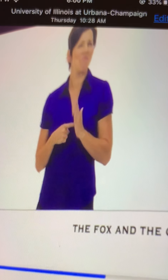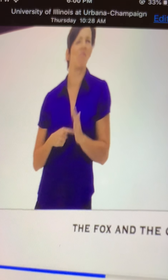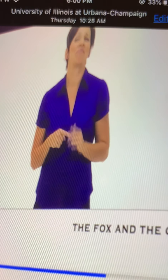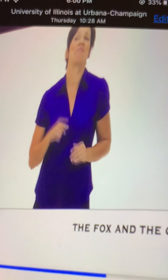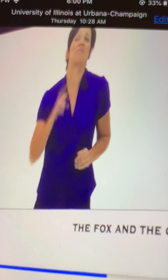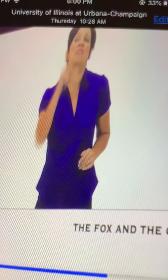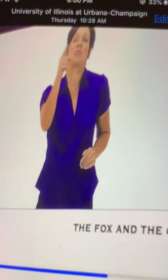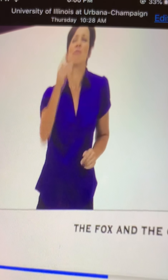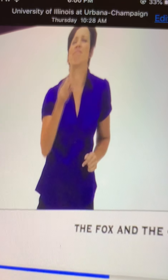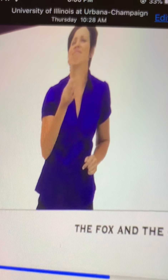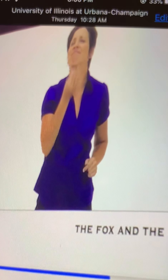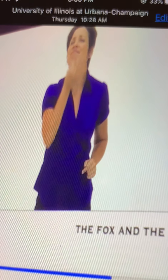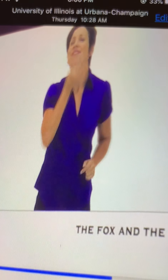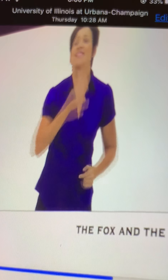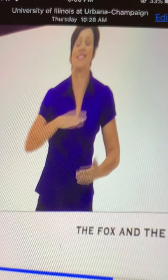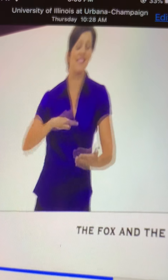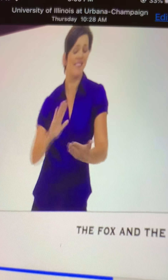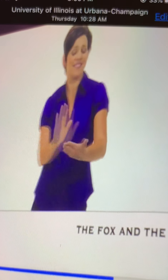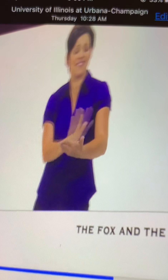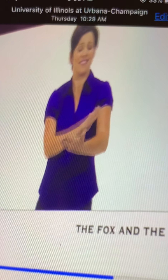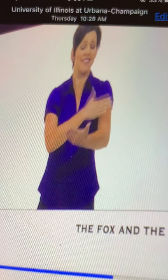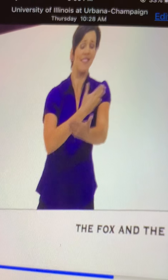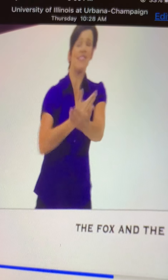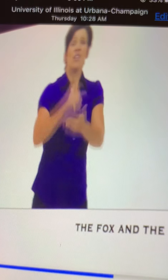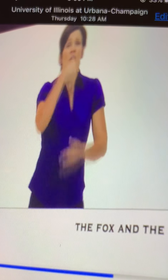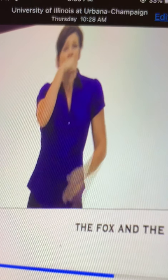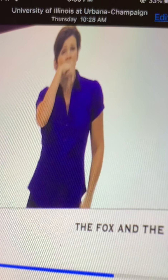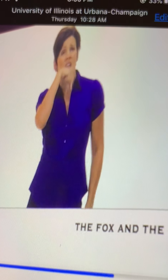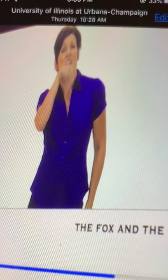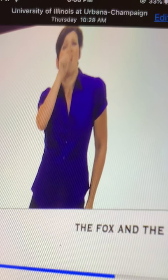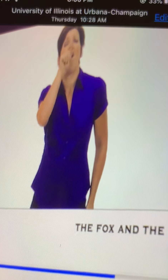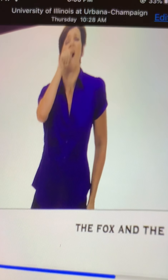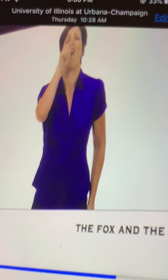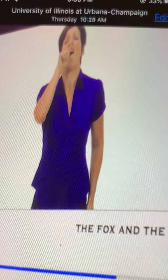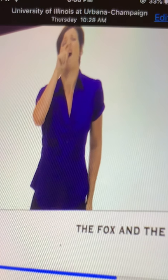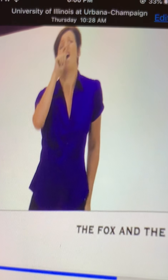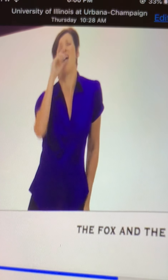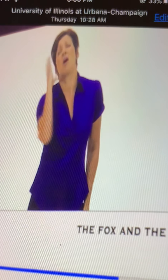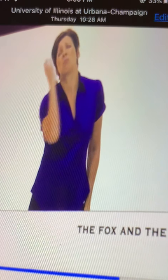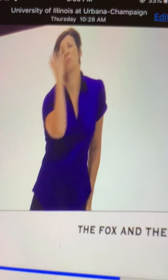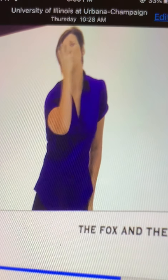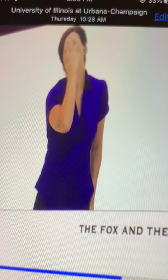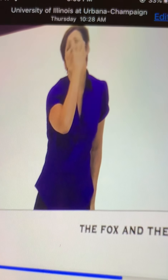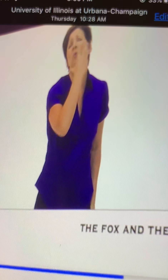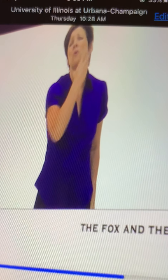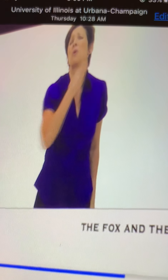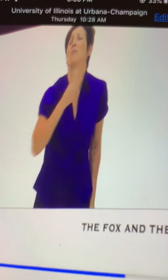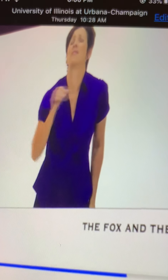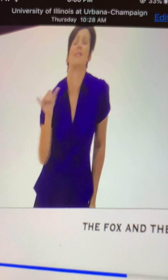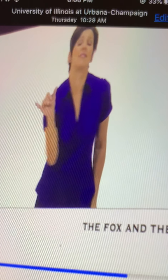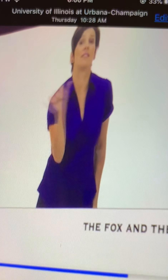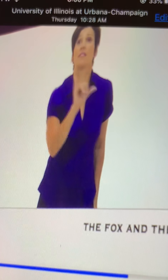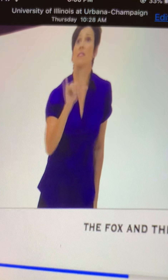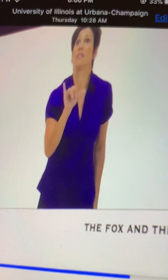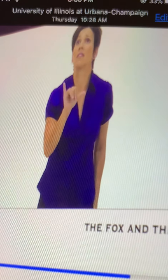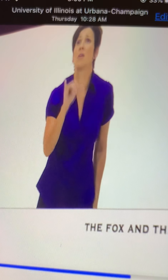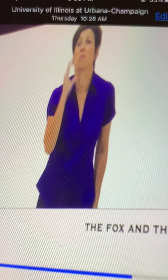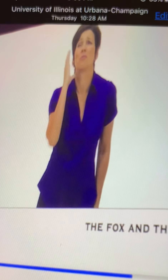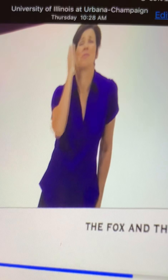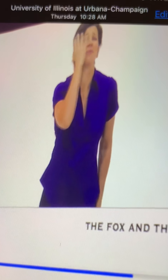MP5K. This gun excels in its niche area of CQC, but outside of that, this game doesn't favor a weapon like the